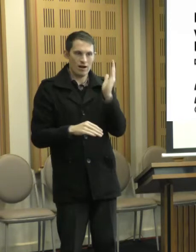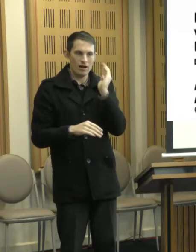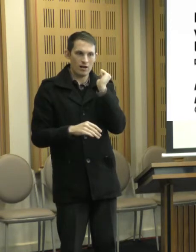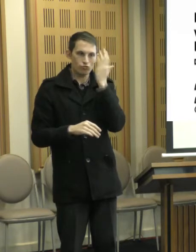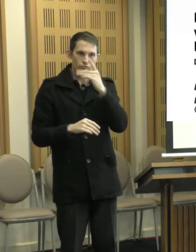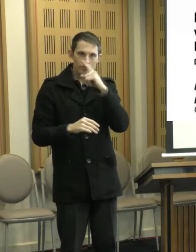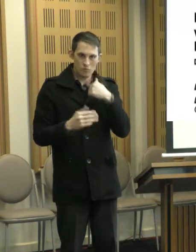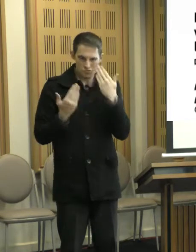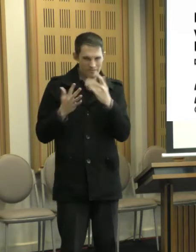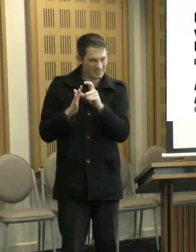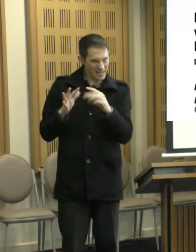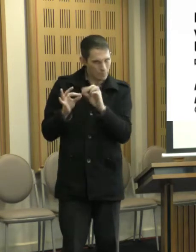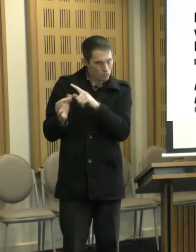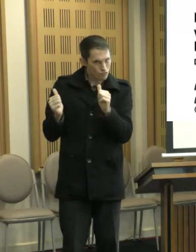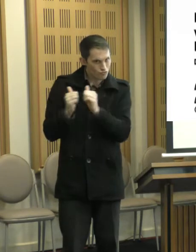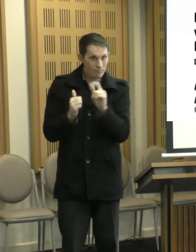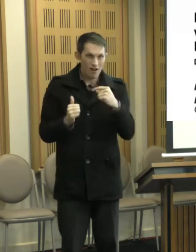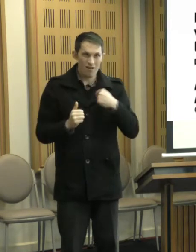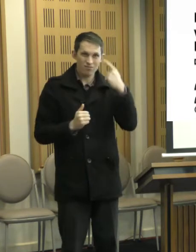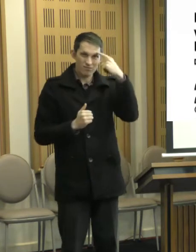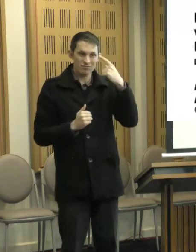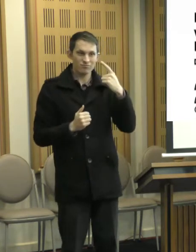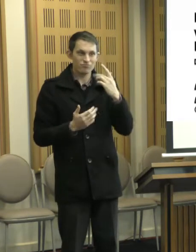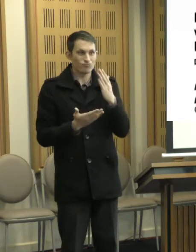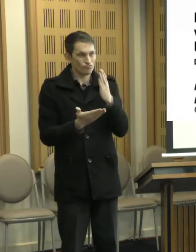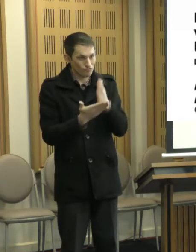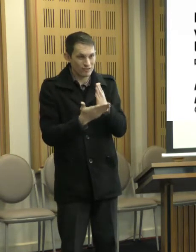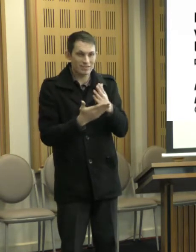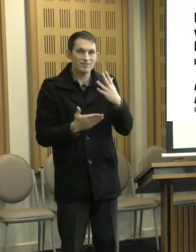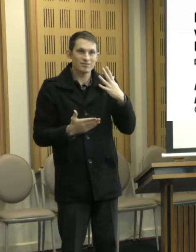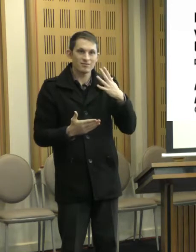I don't know if you agree with that, but I think it's, we need to really be, um,